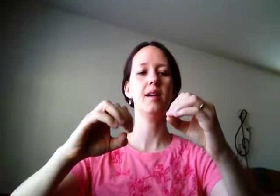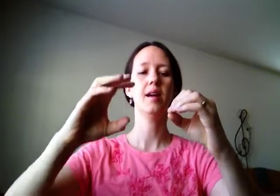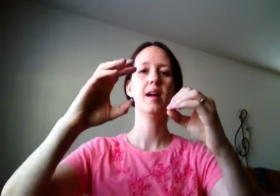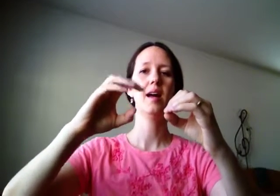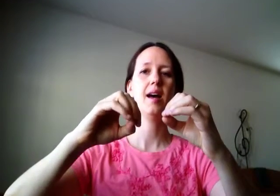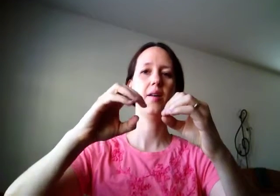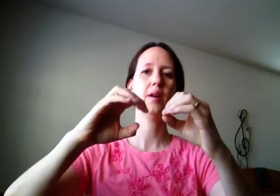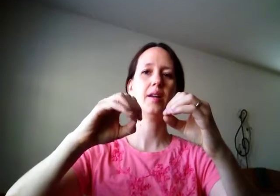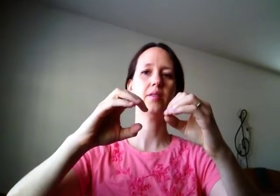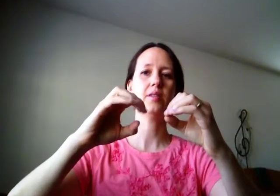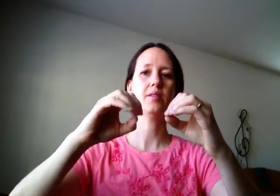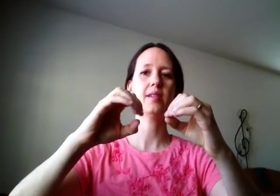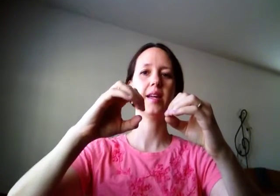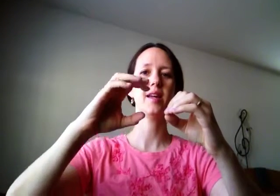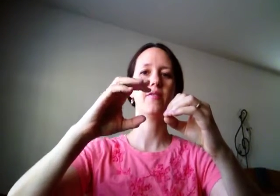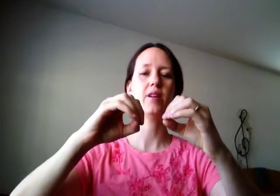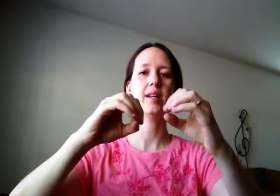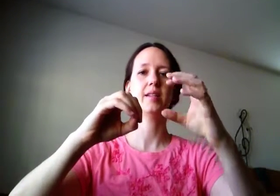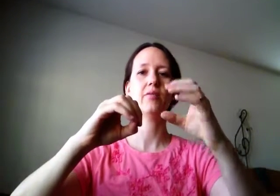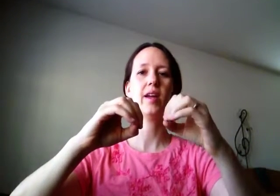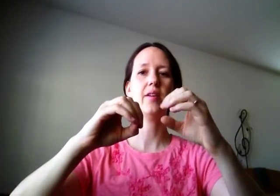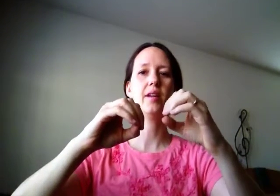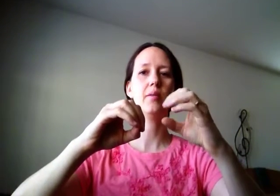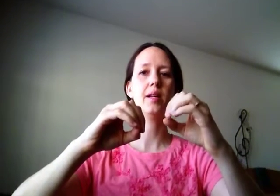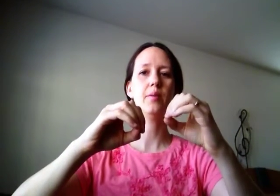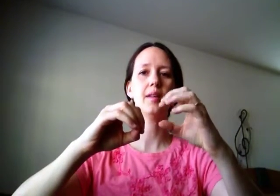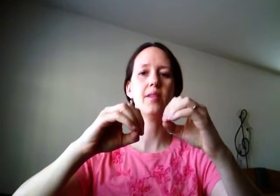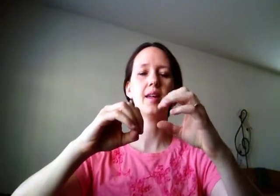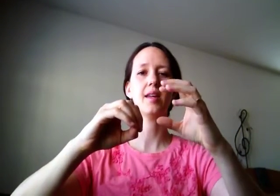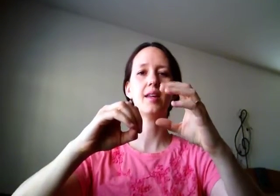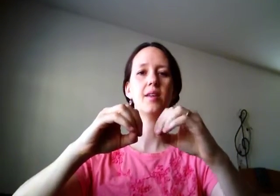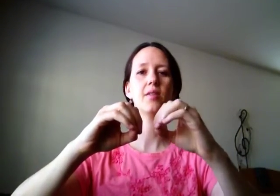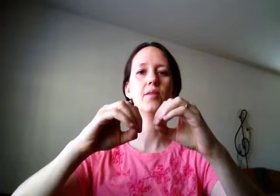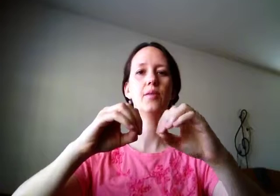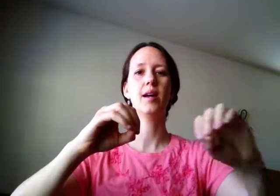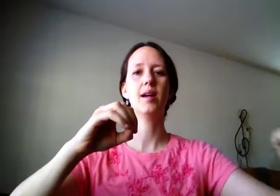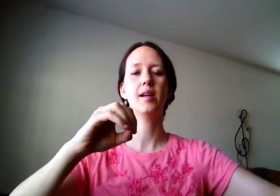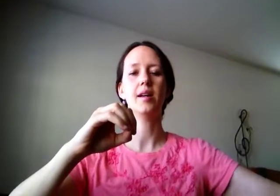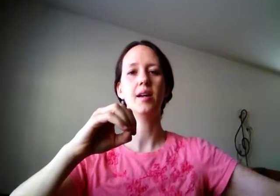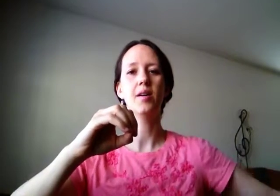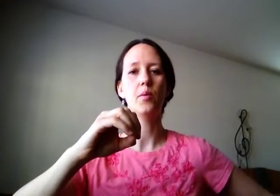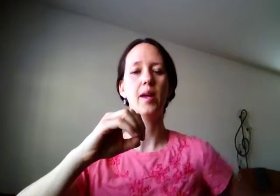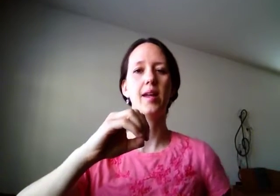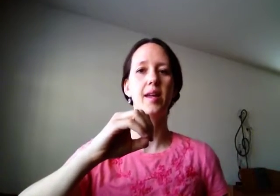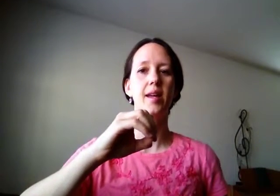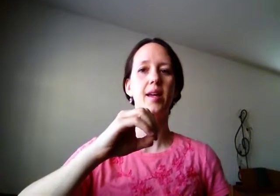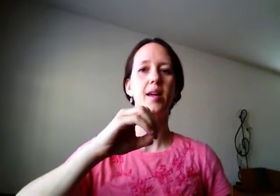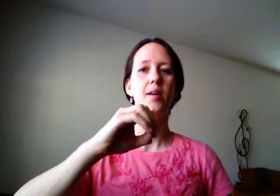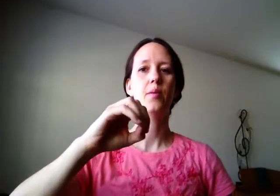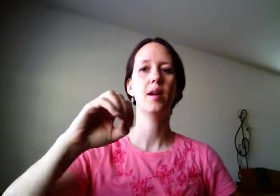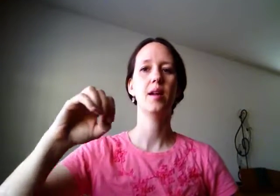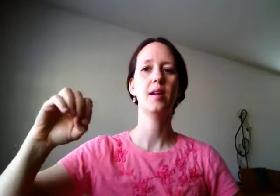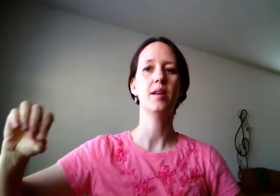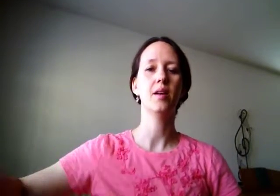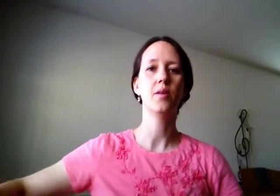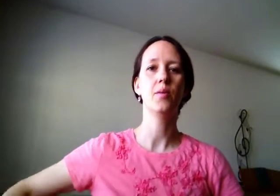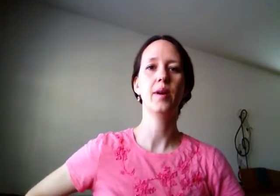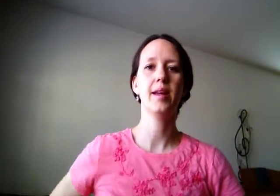How are you today, friend? Very well, I thank you. Run away. Run away.